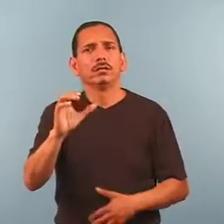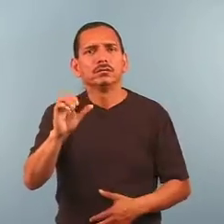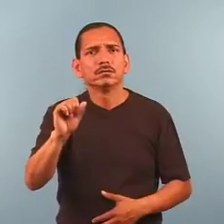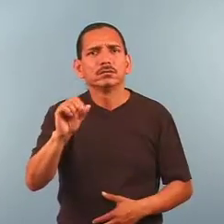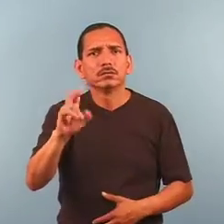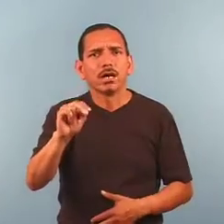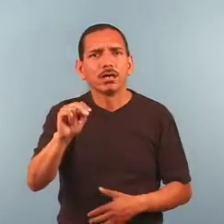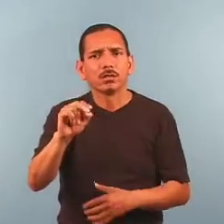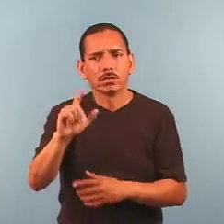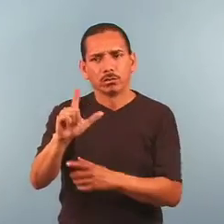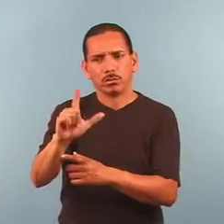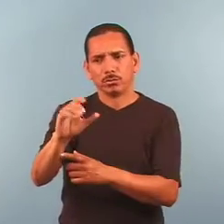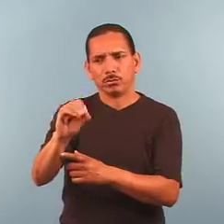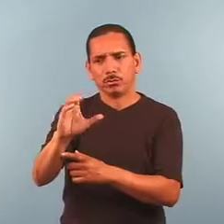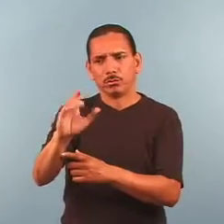Location of Sun